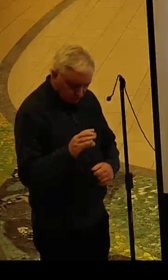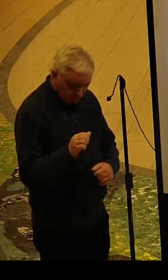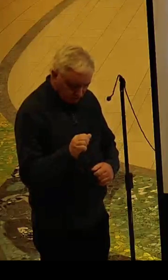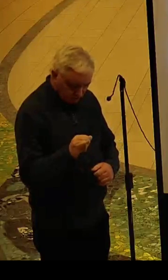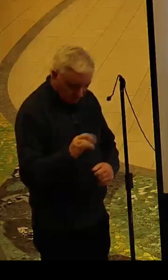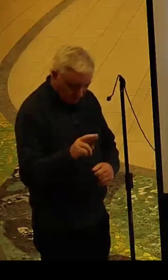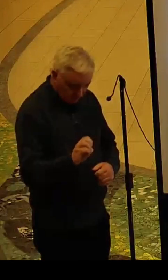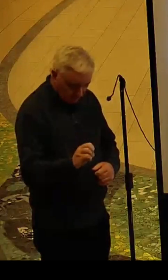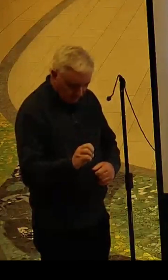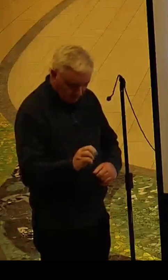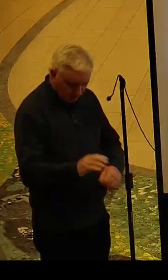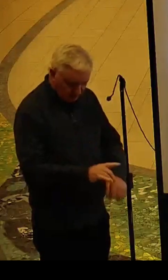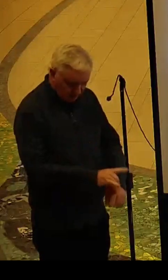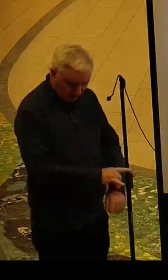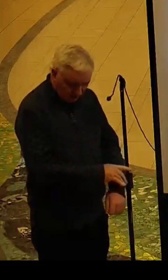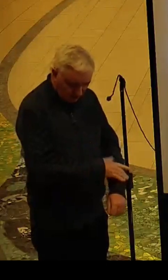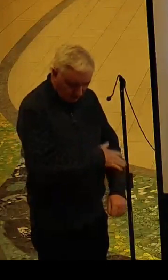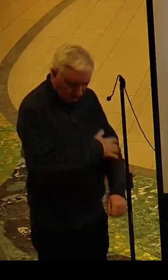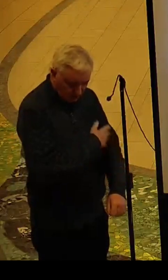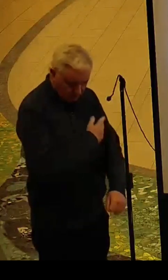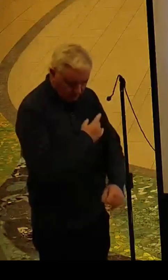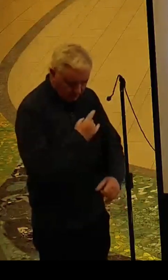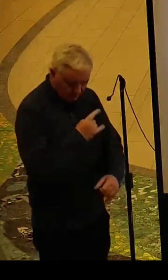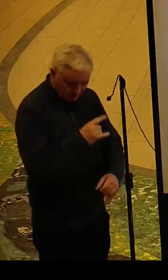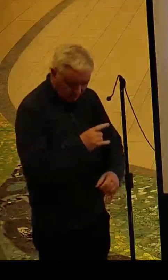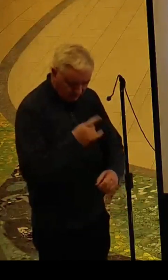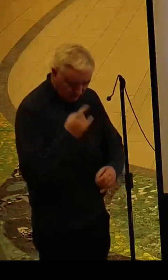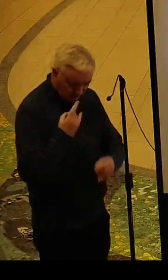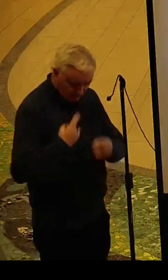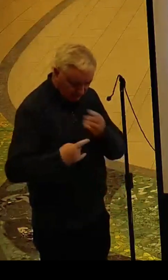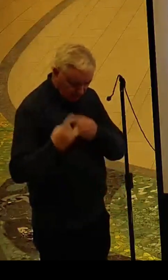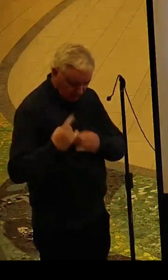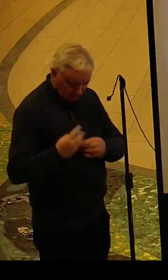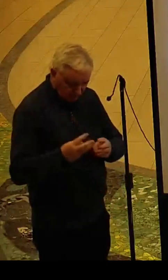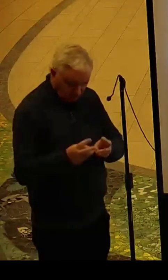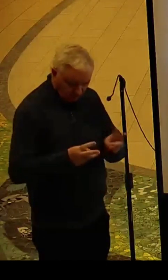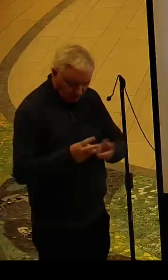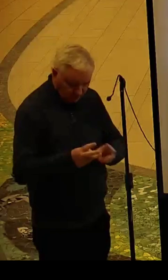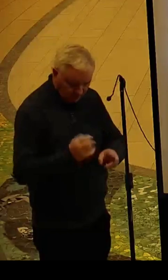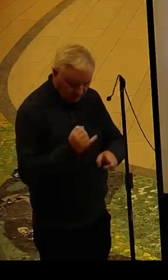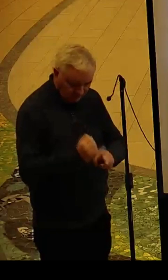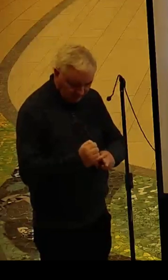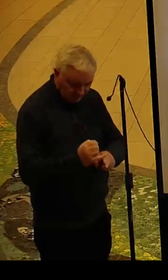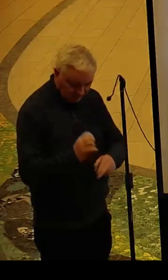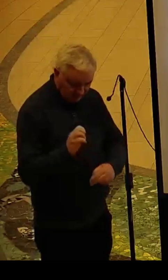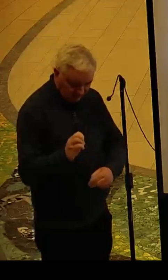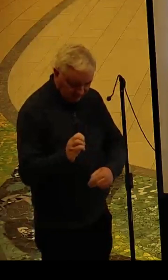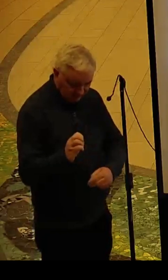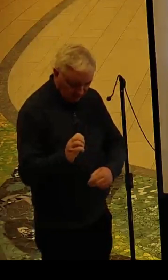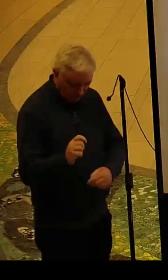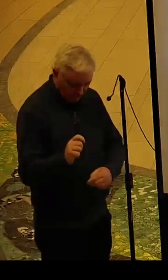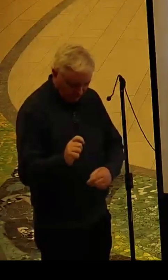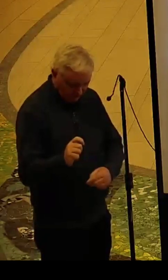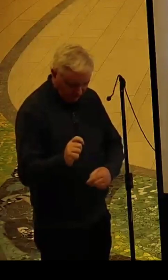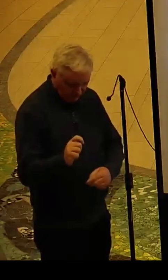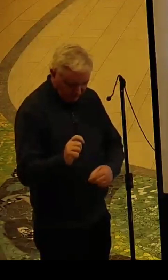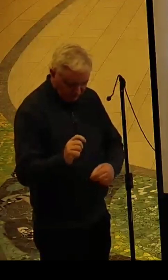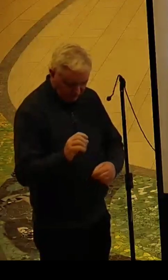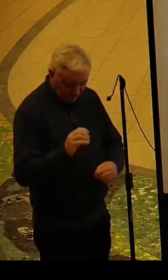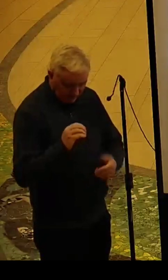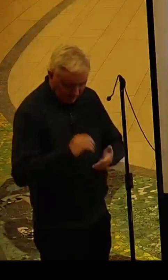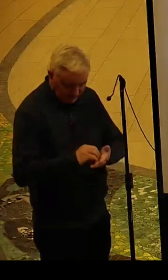Trokera has a long history of working in Ethiopia